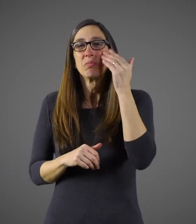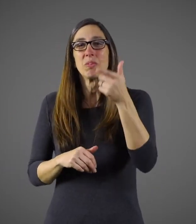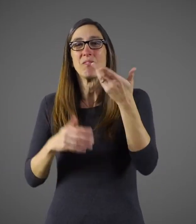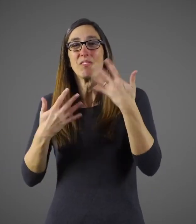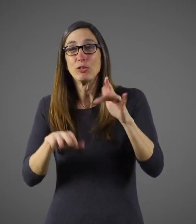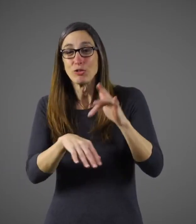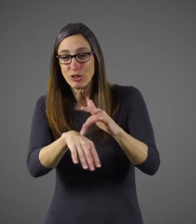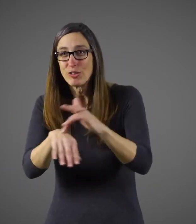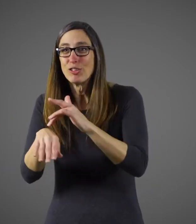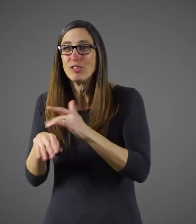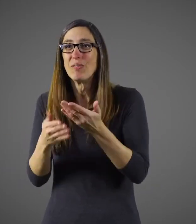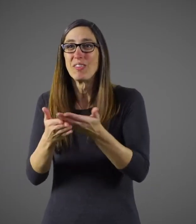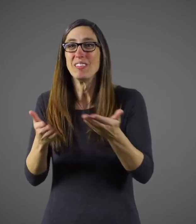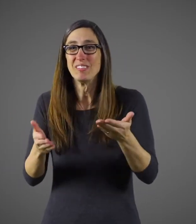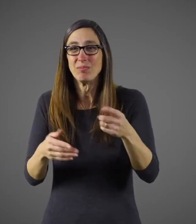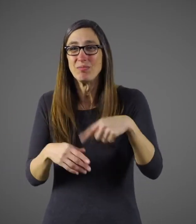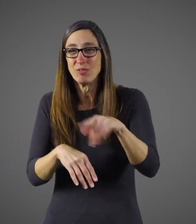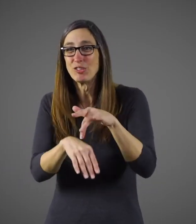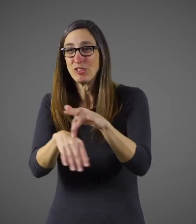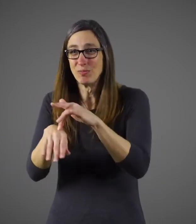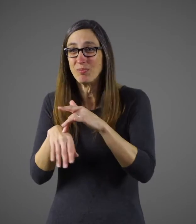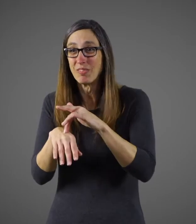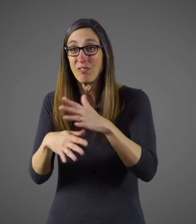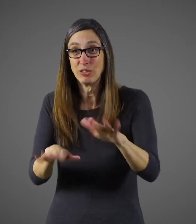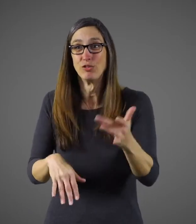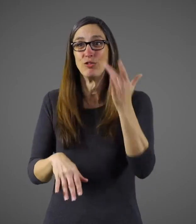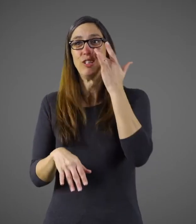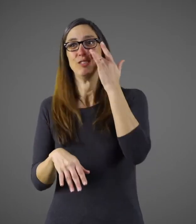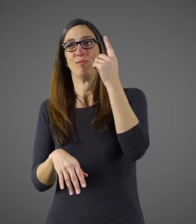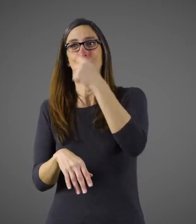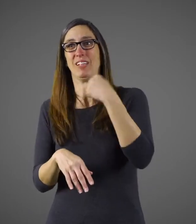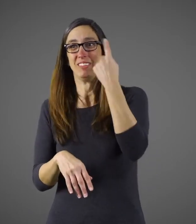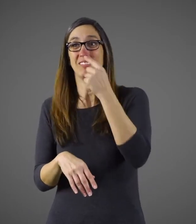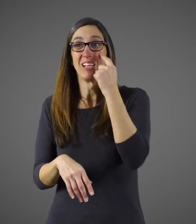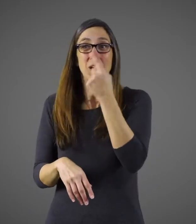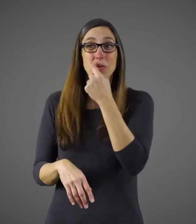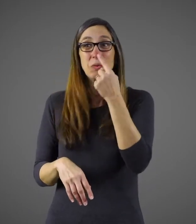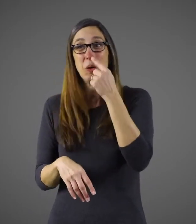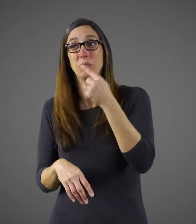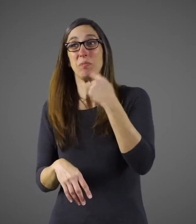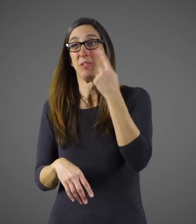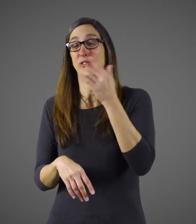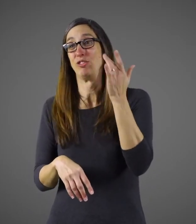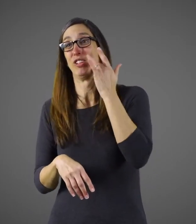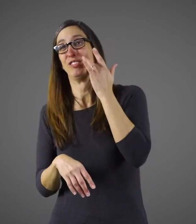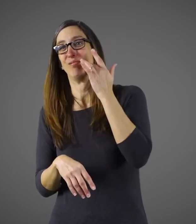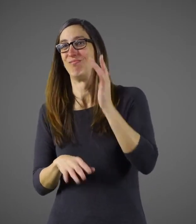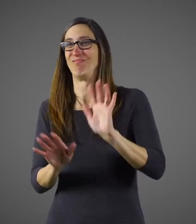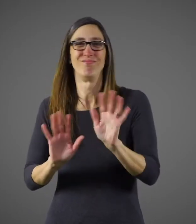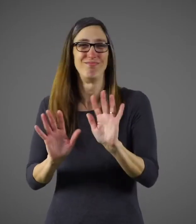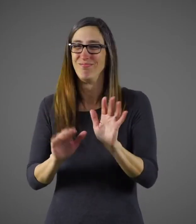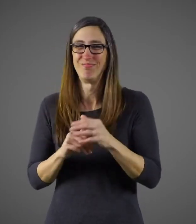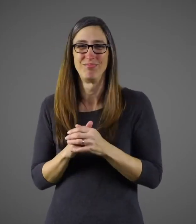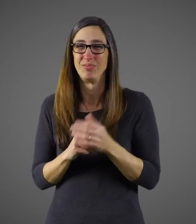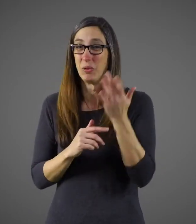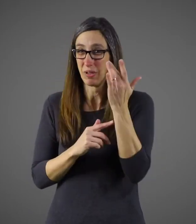We talked before about touching surfaces and then touching your own face, eyes, nose, mouth, etc. and getting sick from that.